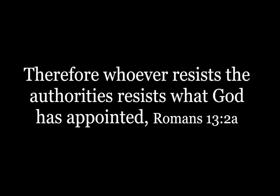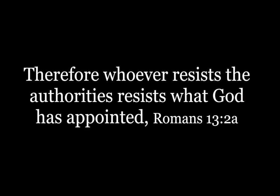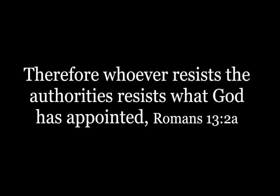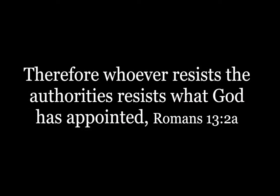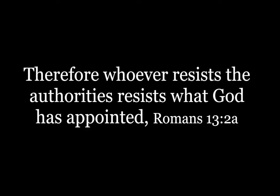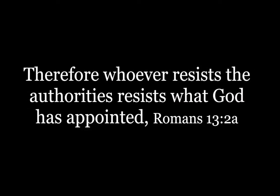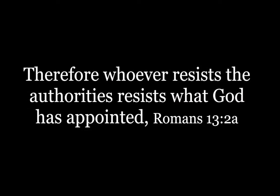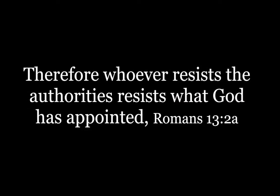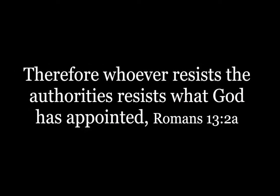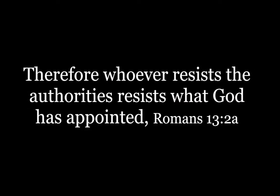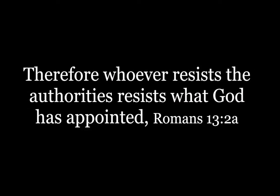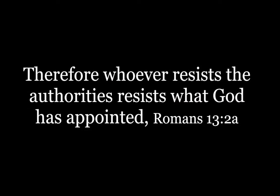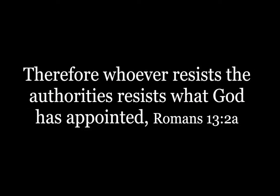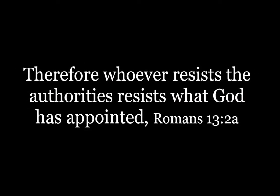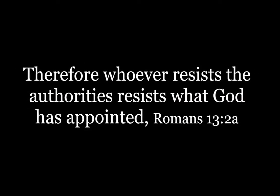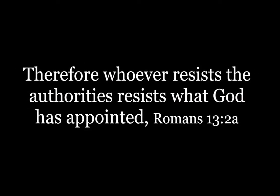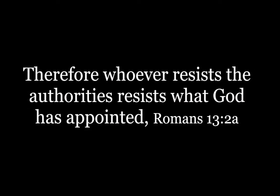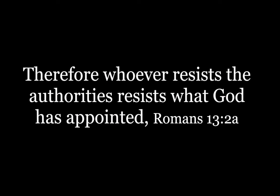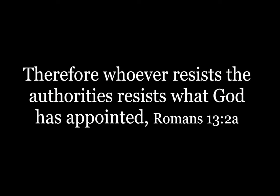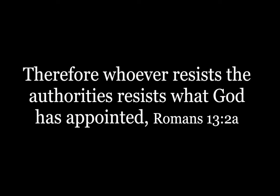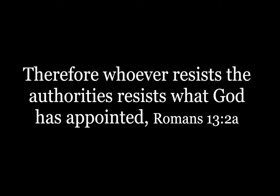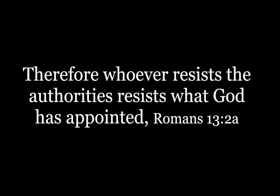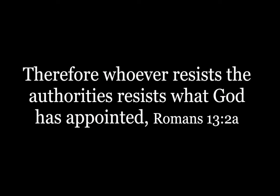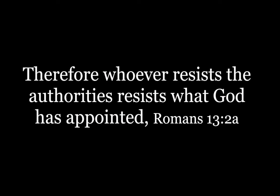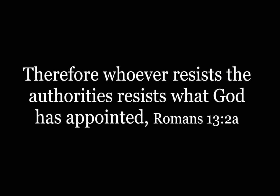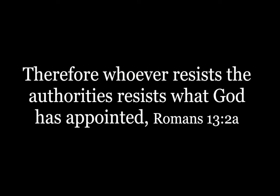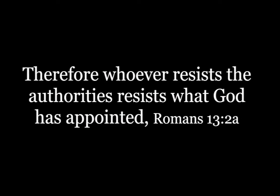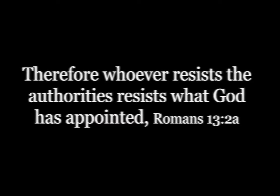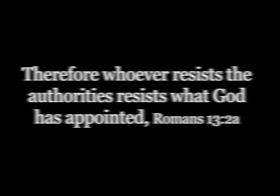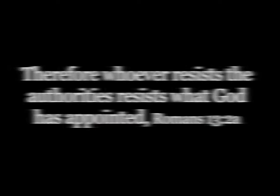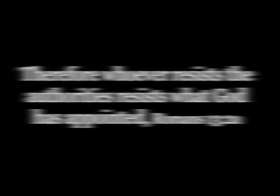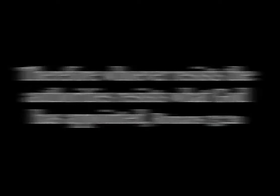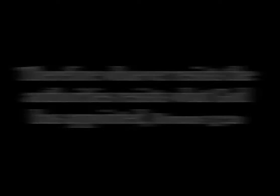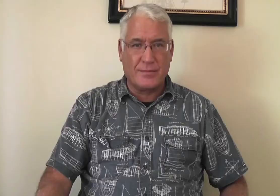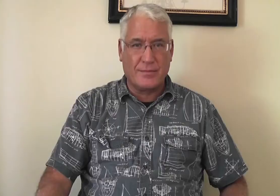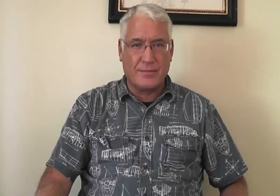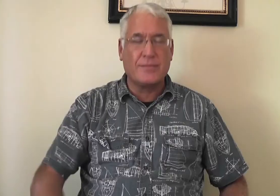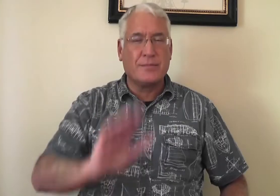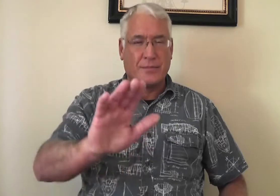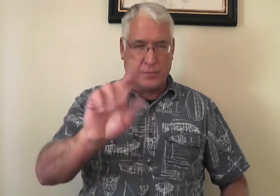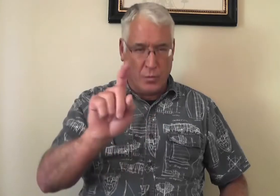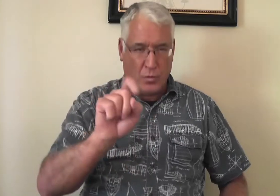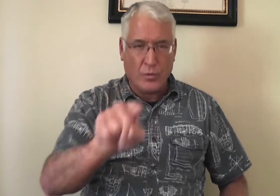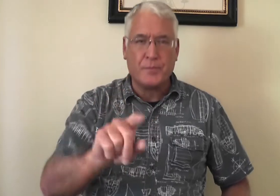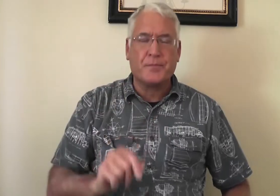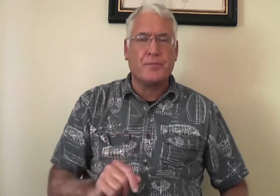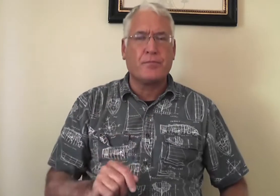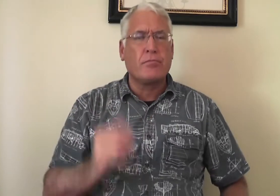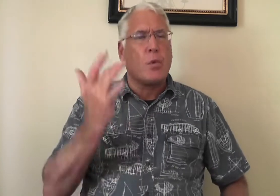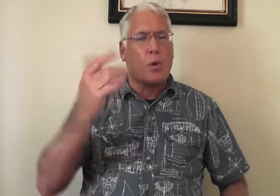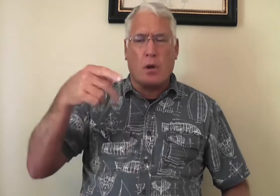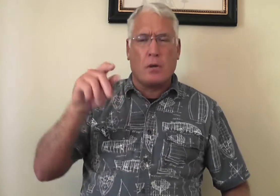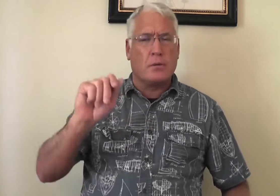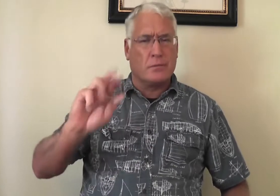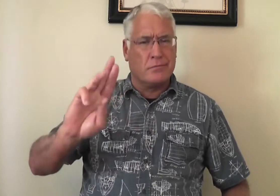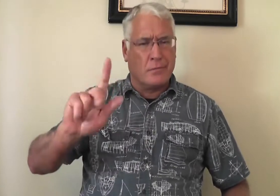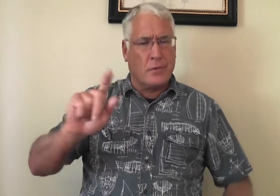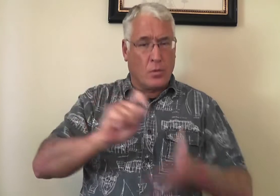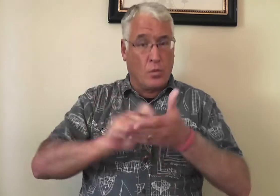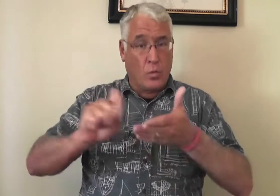whoever resists the authorities resists what God has appointed. Question. Why did